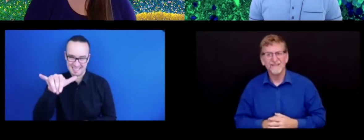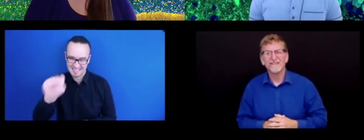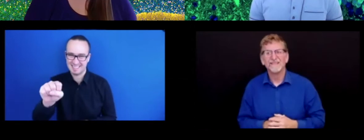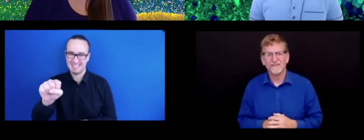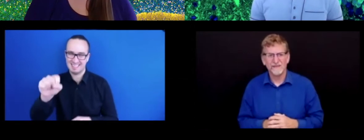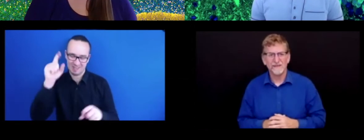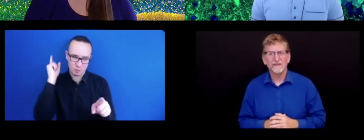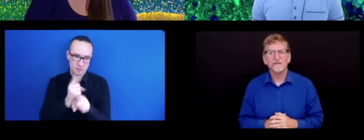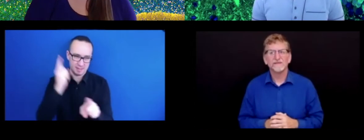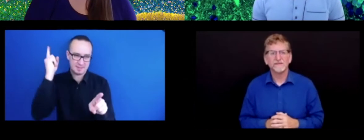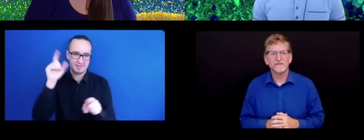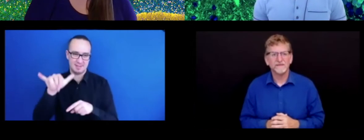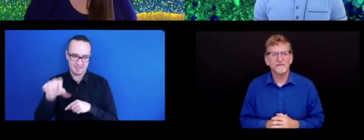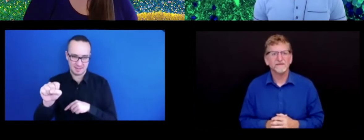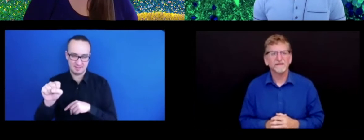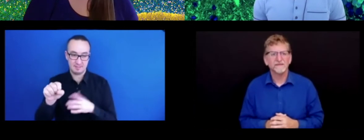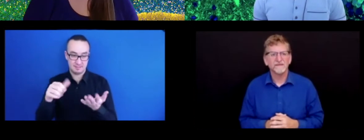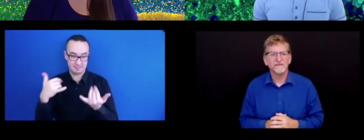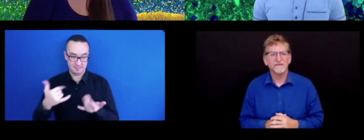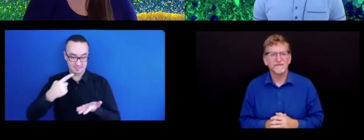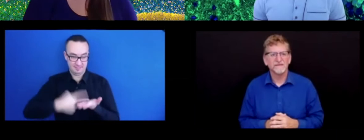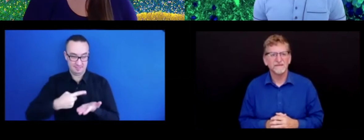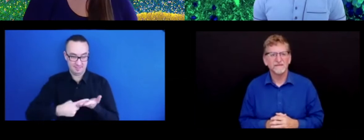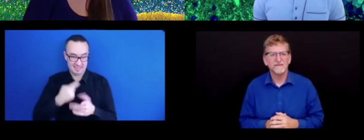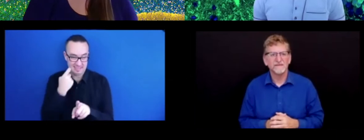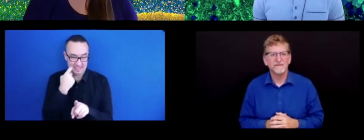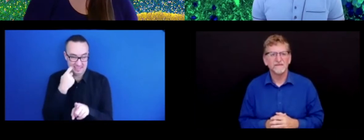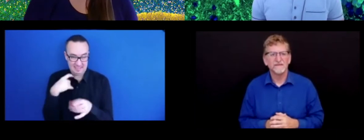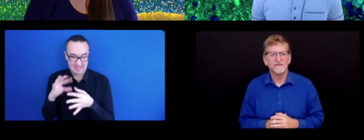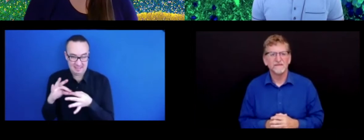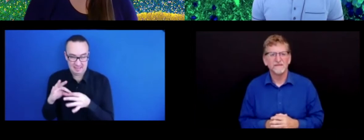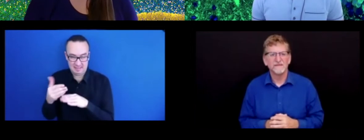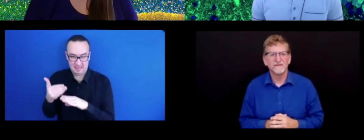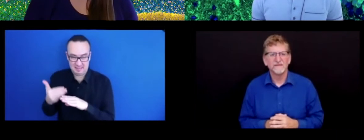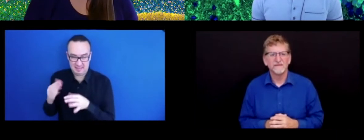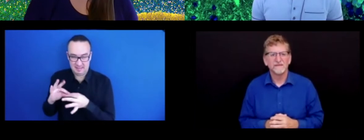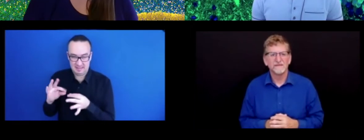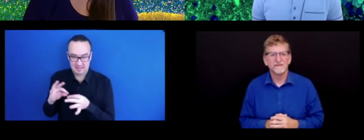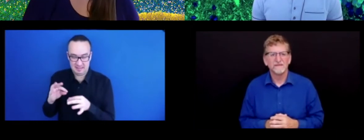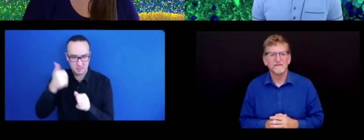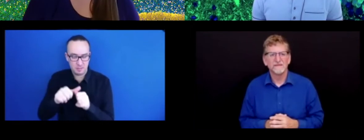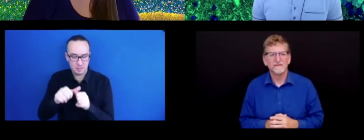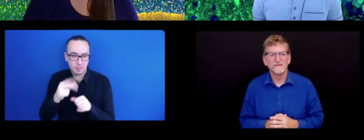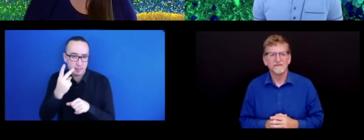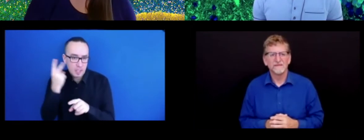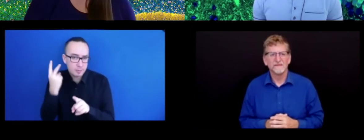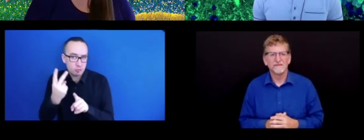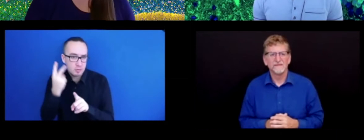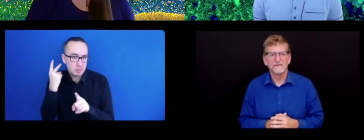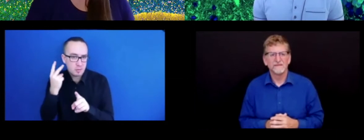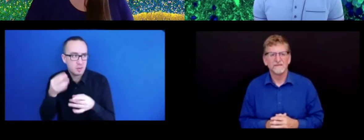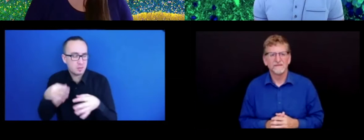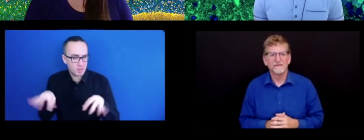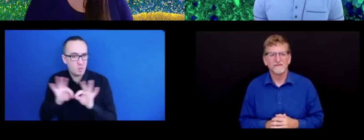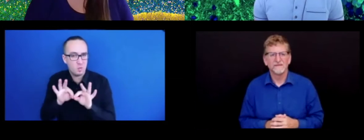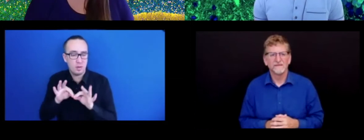Exactly. Exactly. Yeah. And as you noticed when we were talking about some of our earliest memories, they were all things that were really important to us or really shocking or particularly